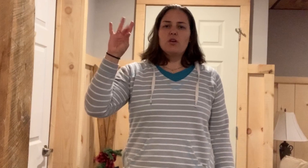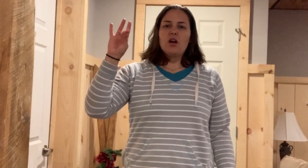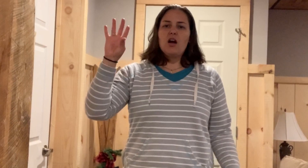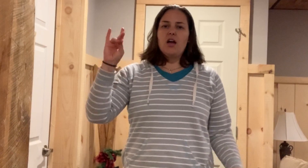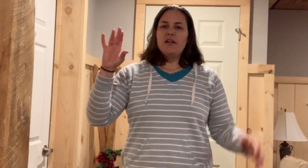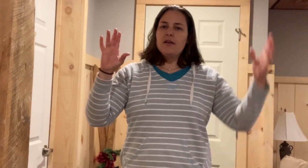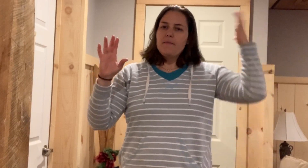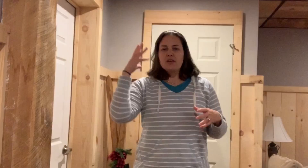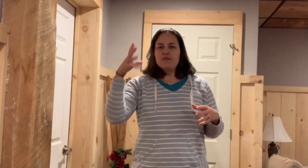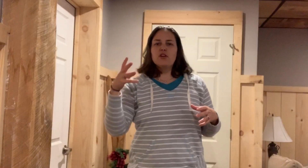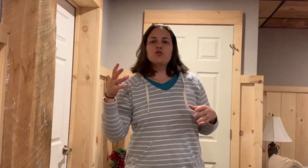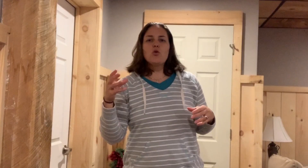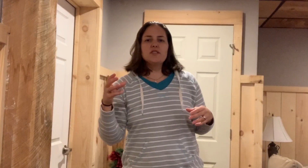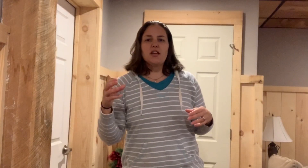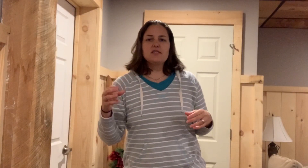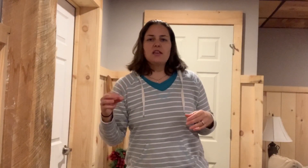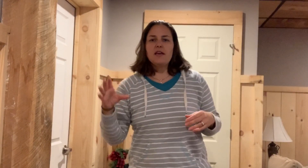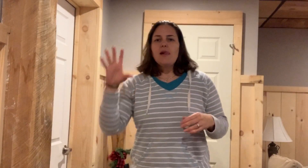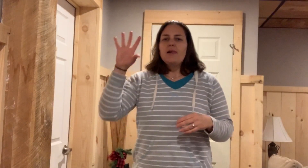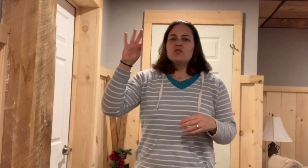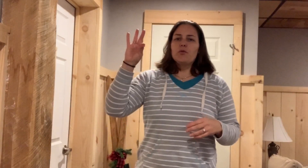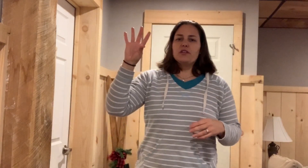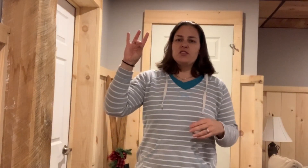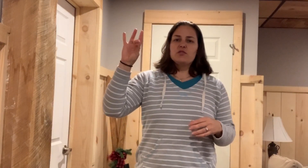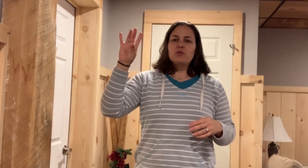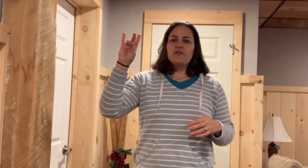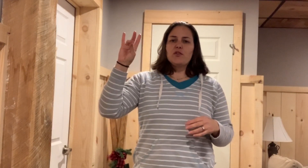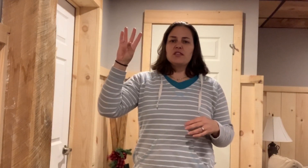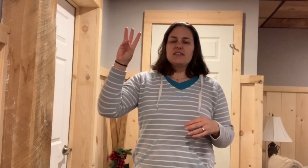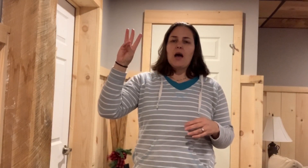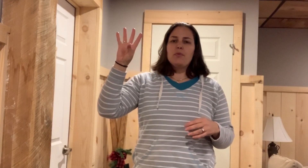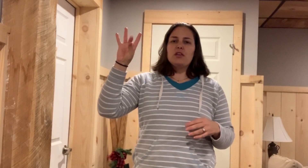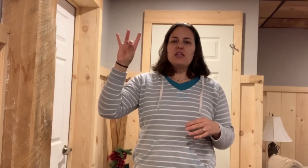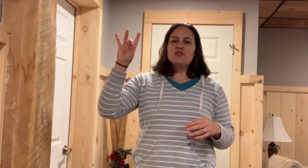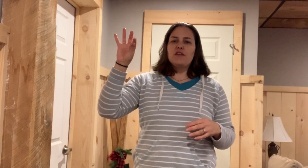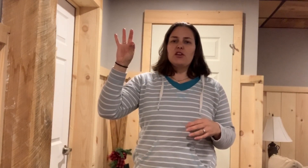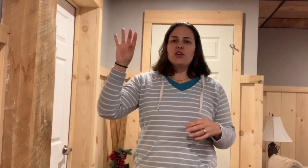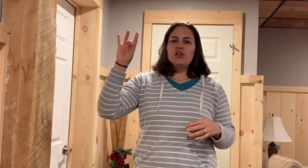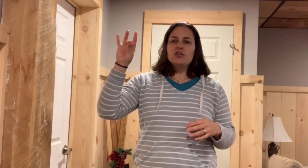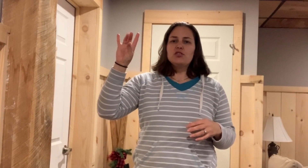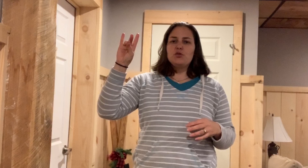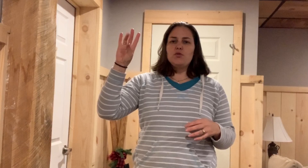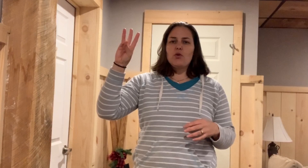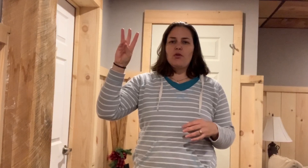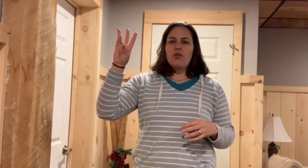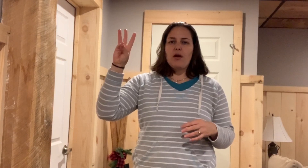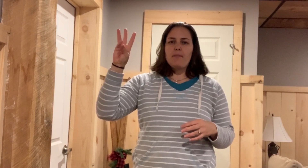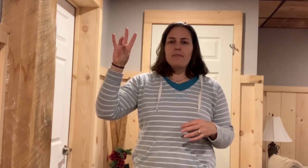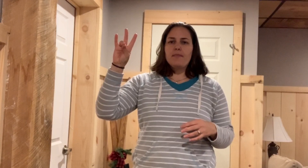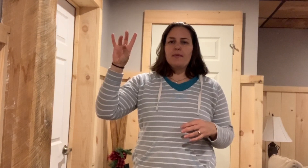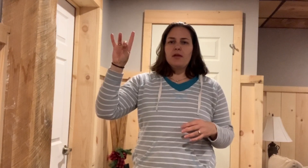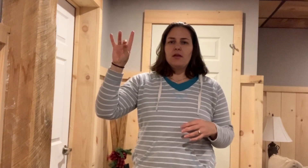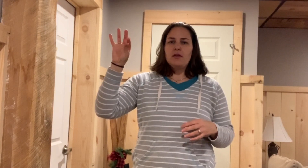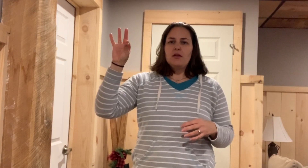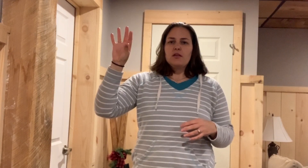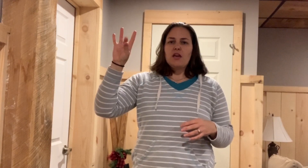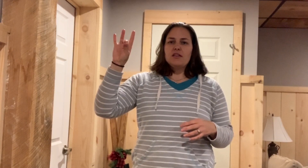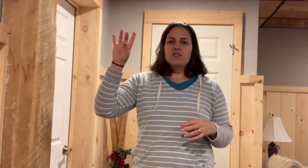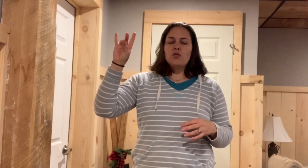work on frontal cortex. Okay. So we're going to do is we're going to focus on tapping each finger to your thumb. Okay. So